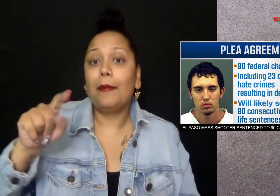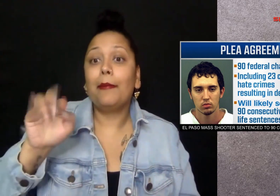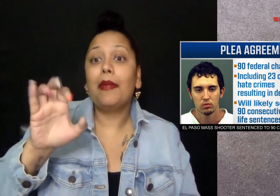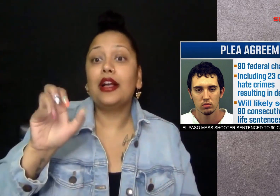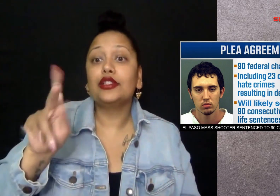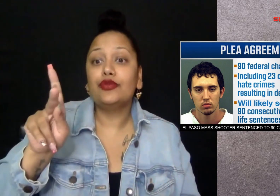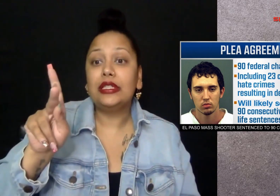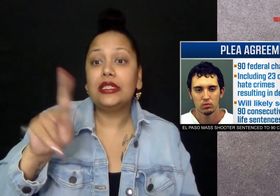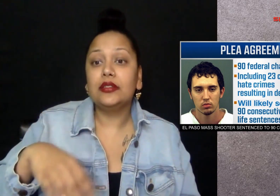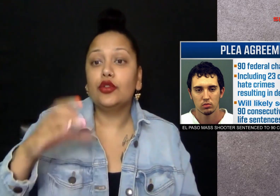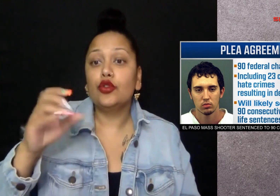people